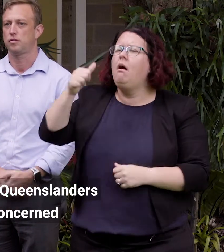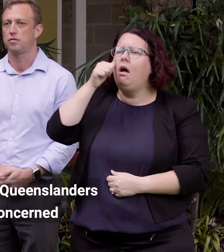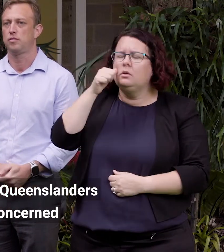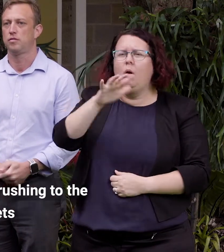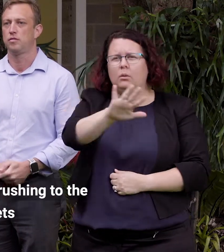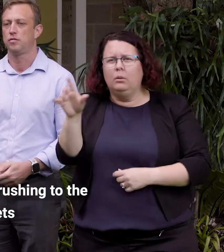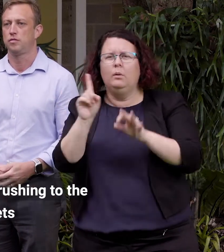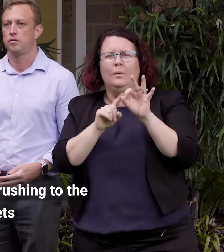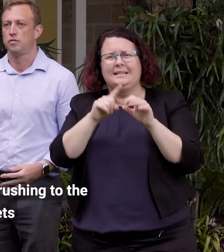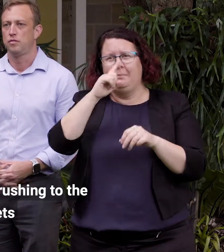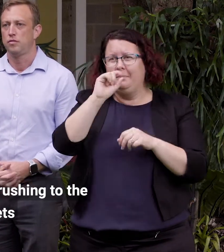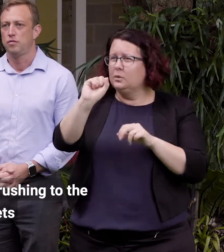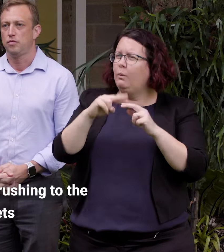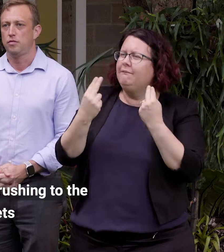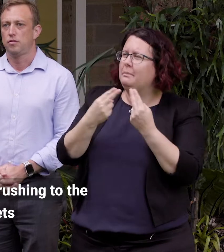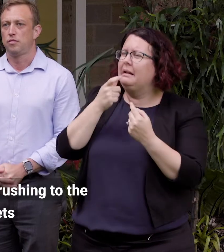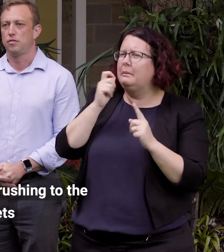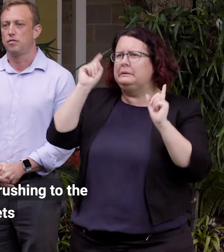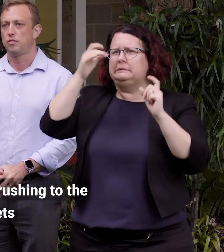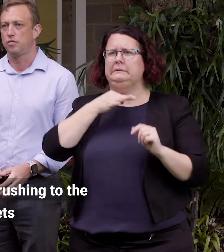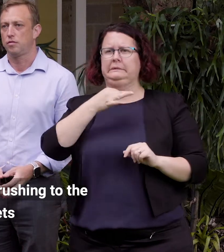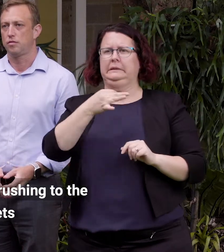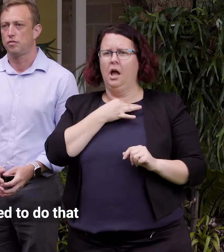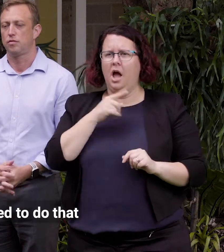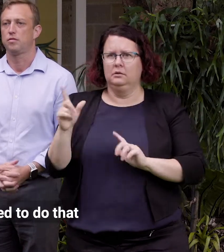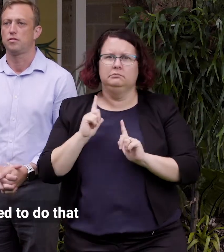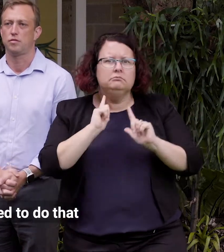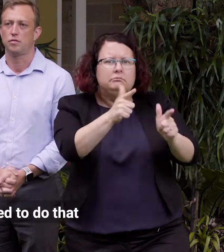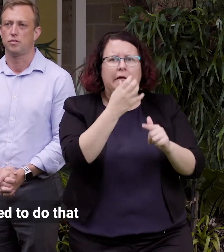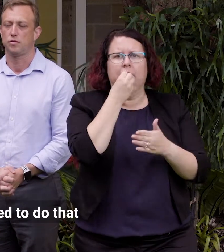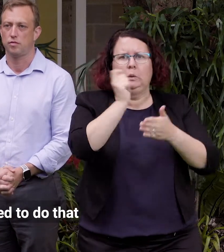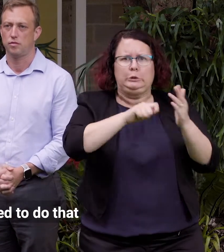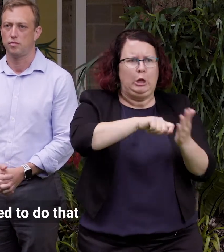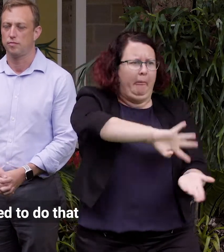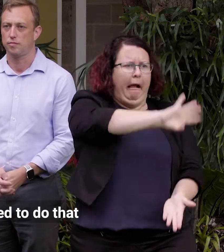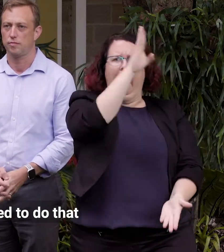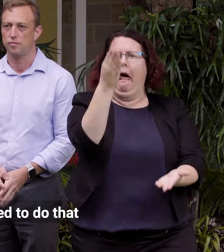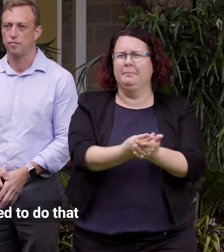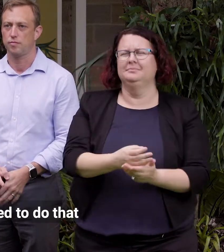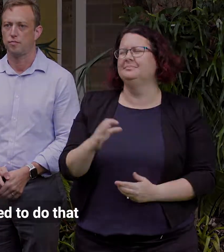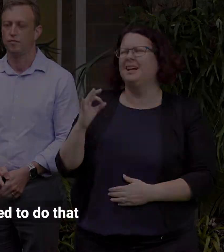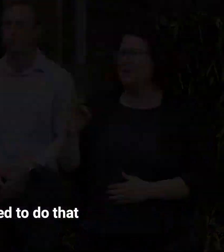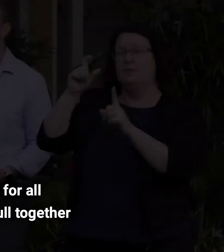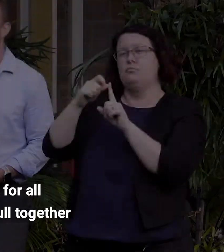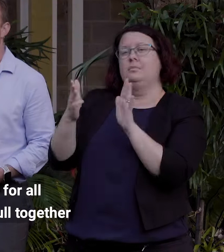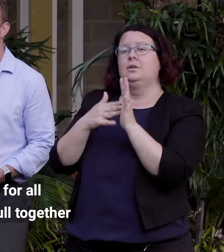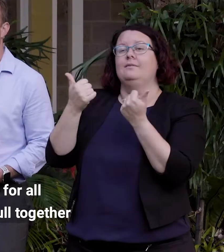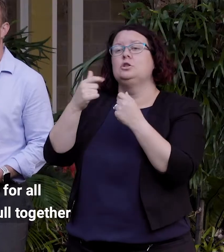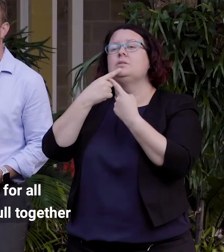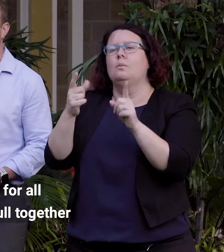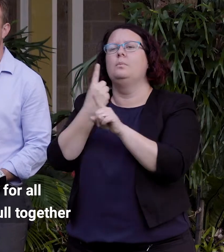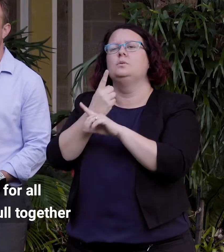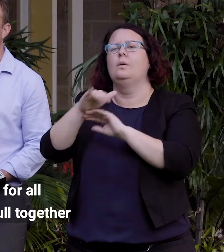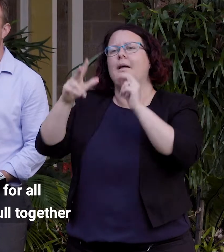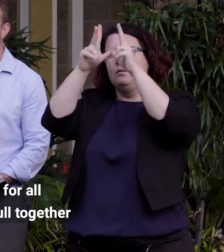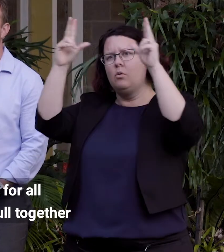are concerned and some people are rushing to the supermarkets. Please there is no need to do that. Now is the time